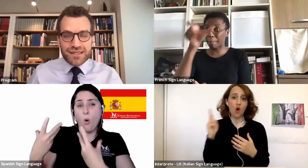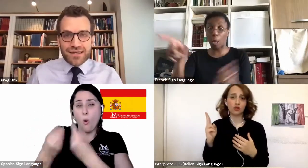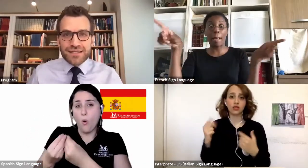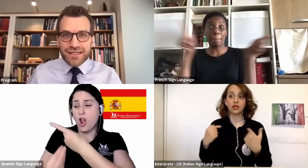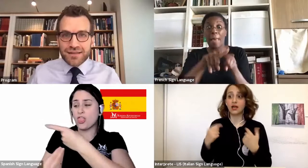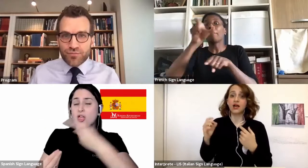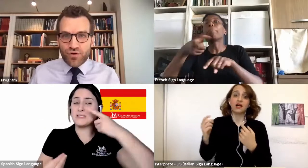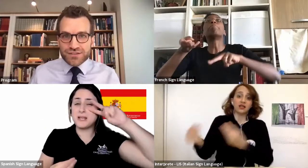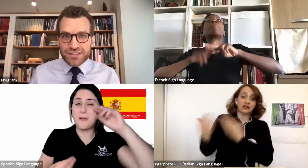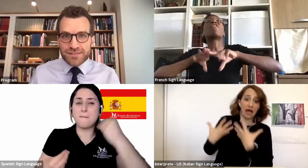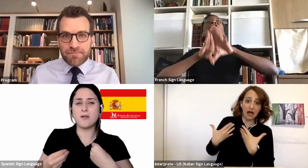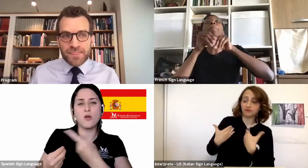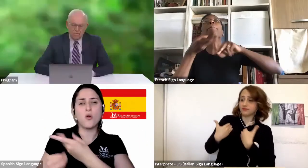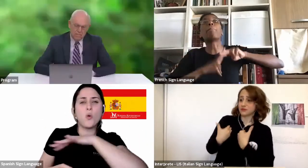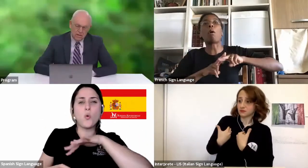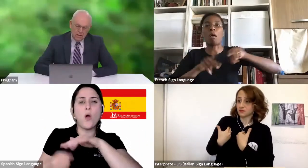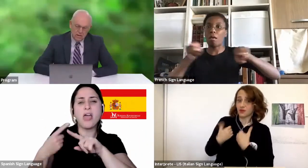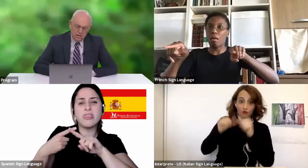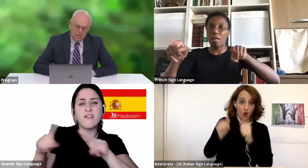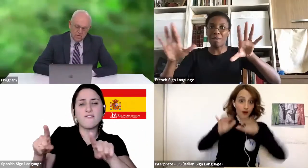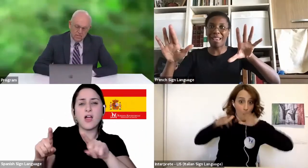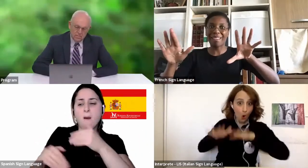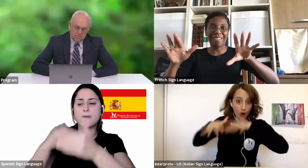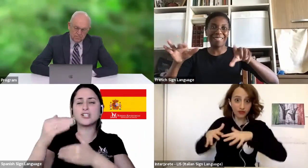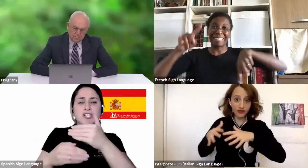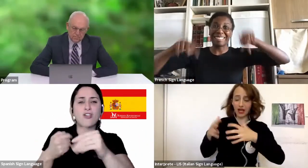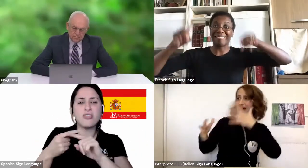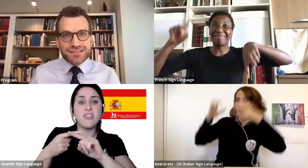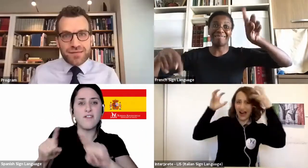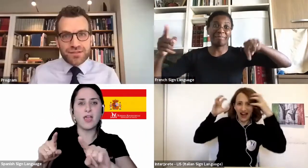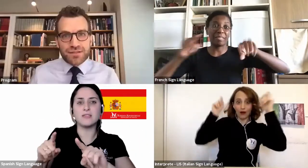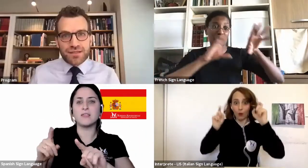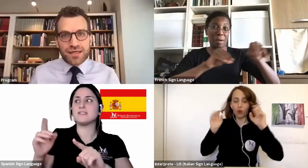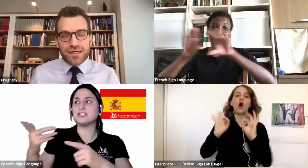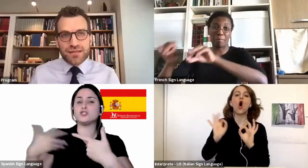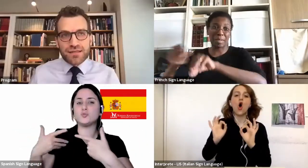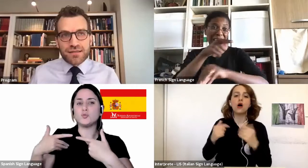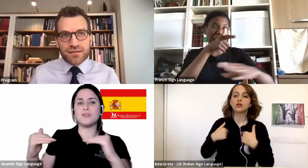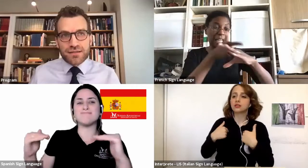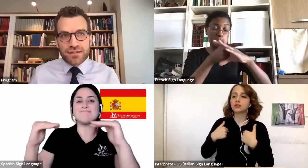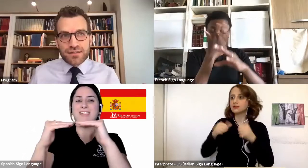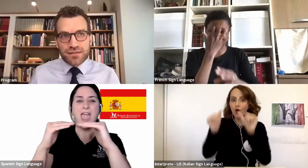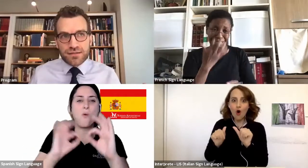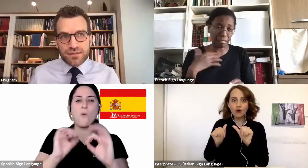the process. But I think it's important to accept and